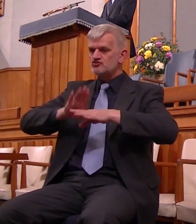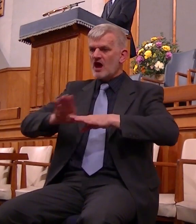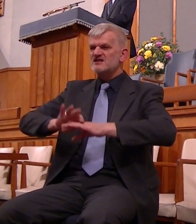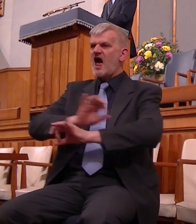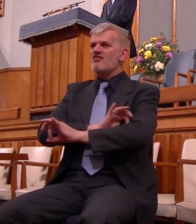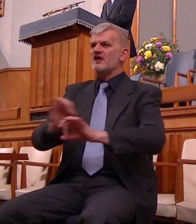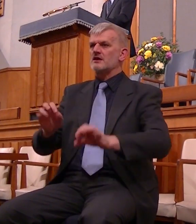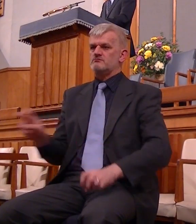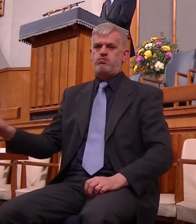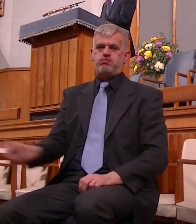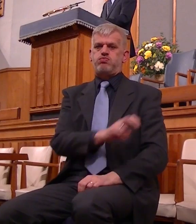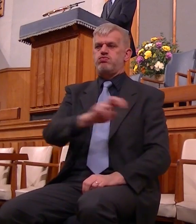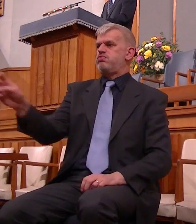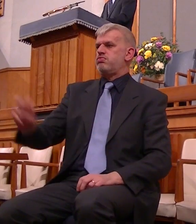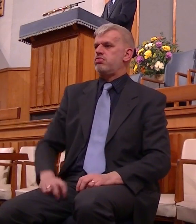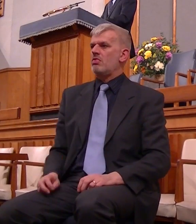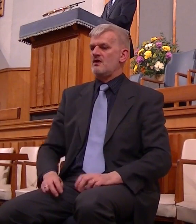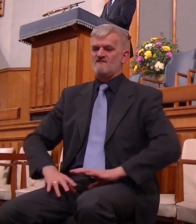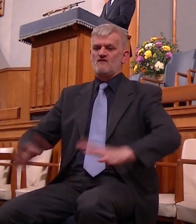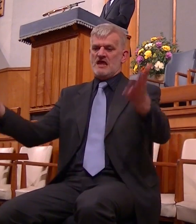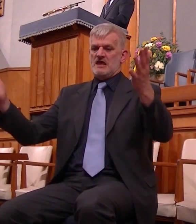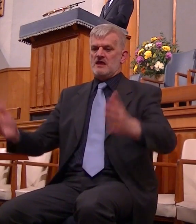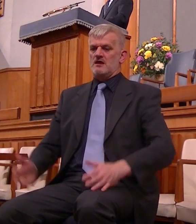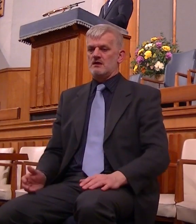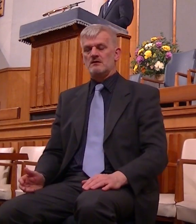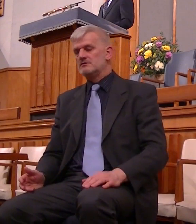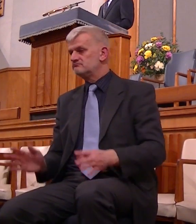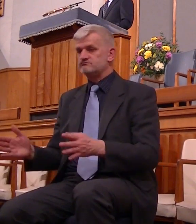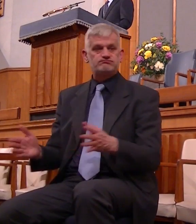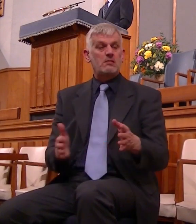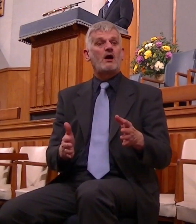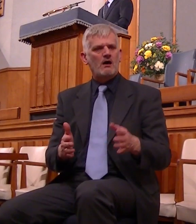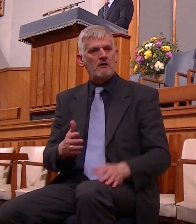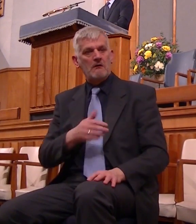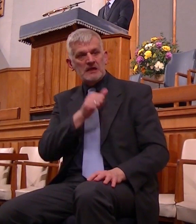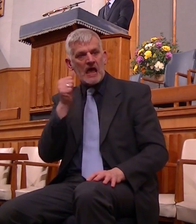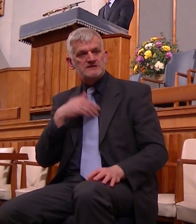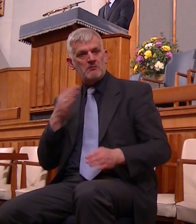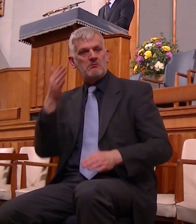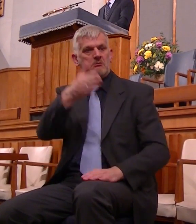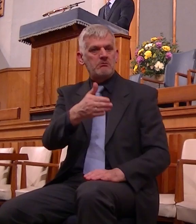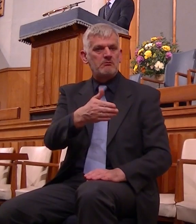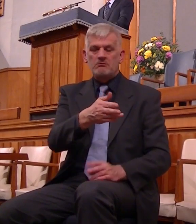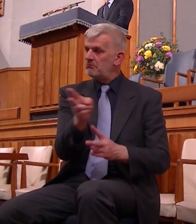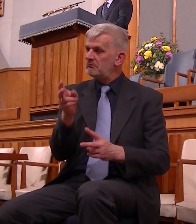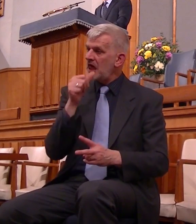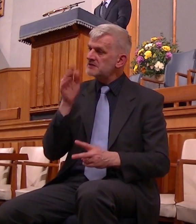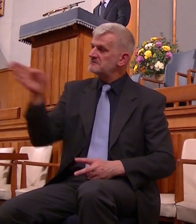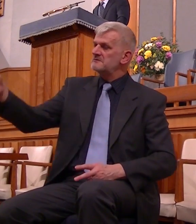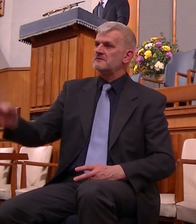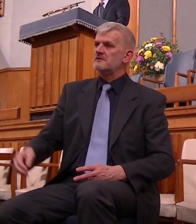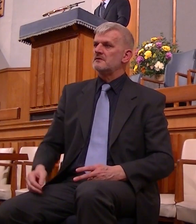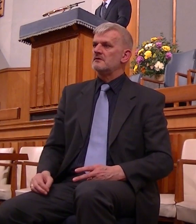anything that attracts its attention anything that interests it of course all its interests and pursuits are